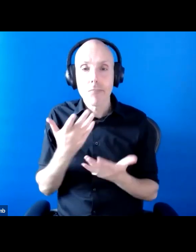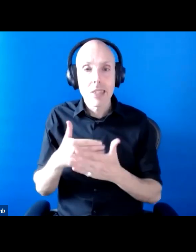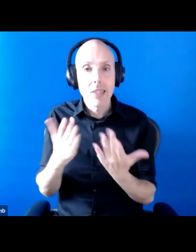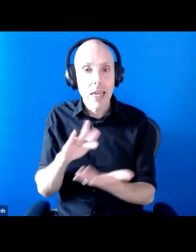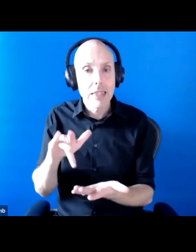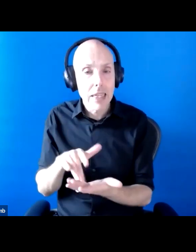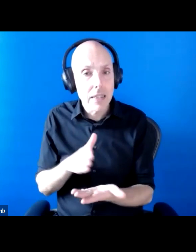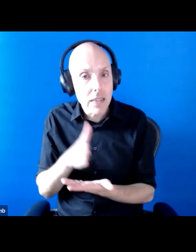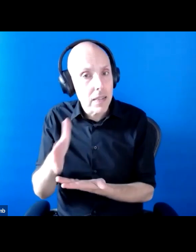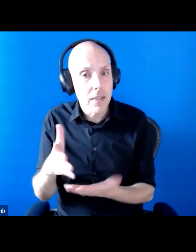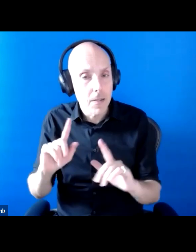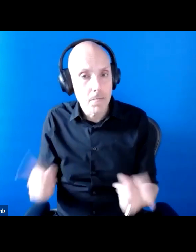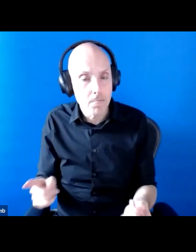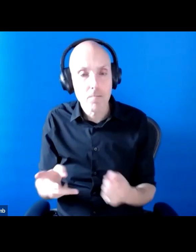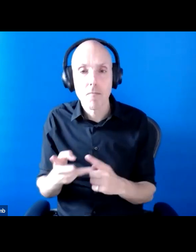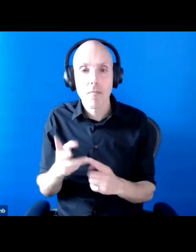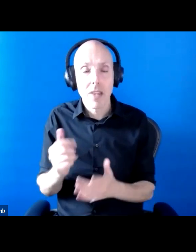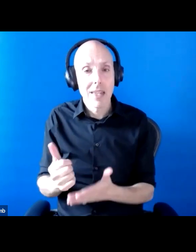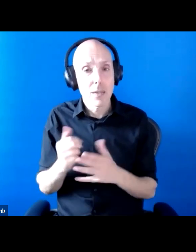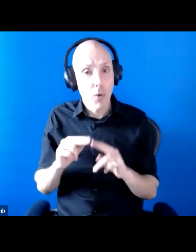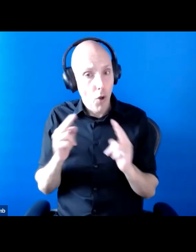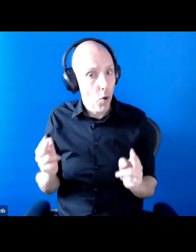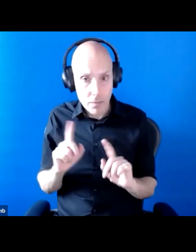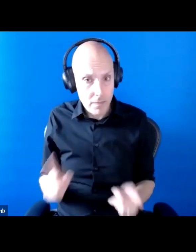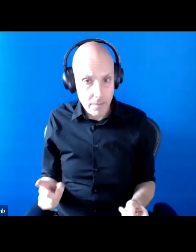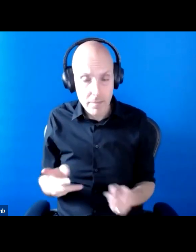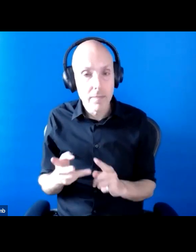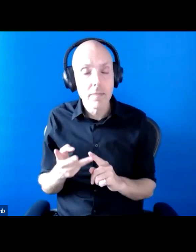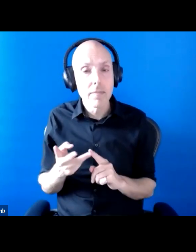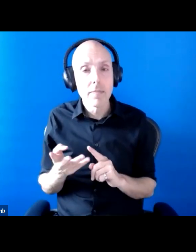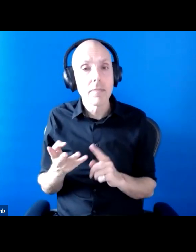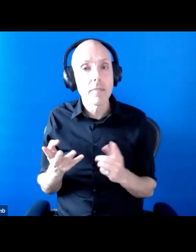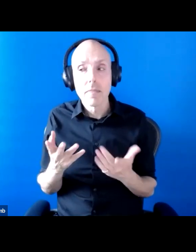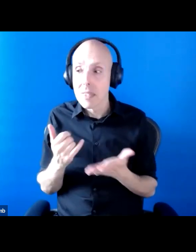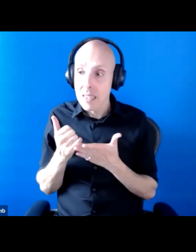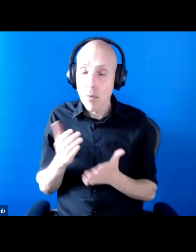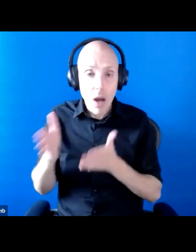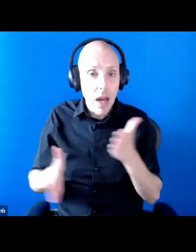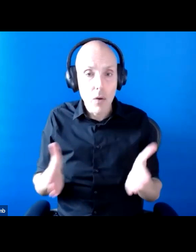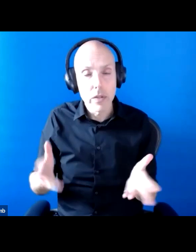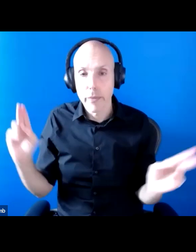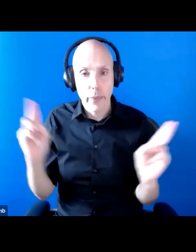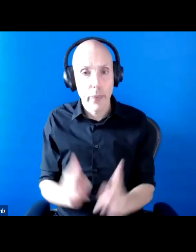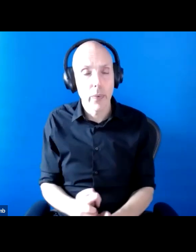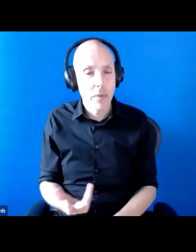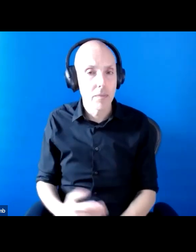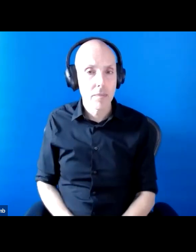but also less support in the home and less support to get out and about. In terms of